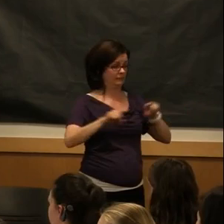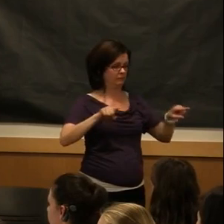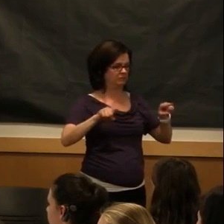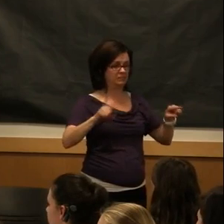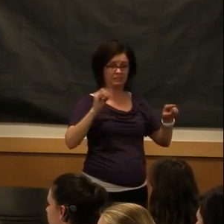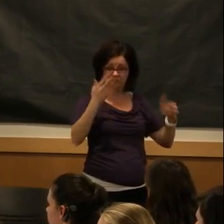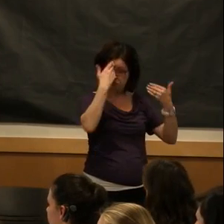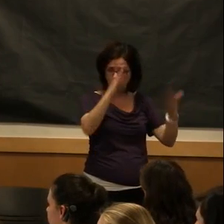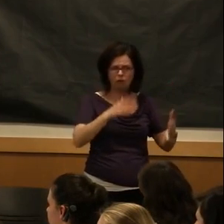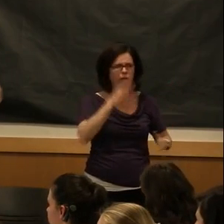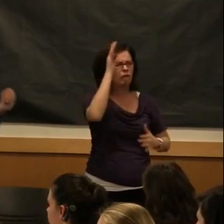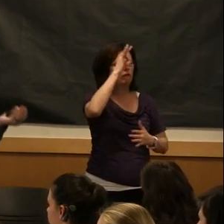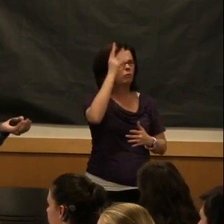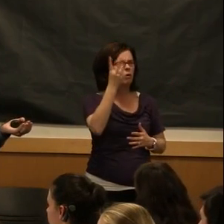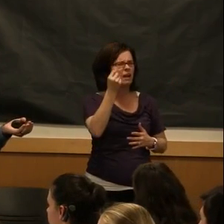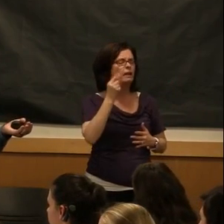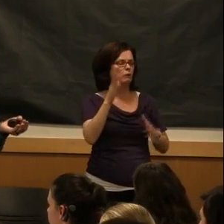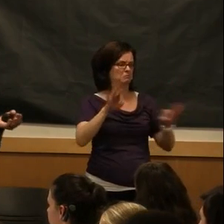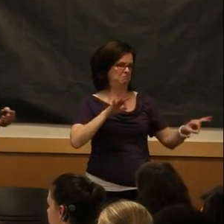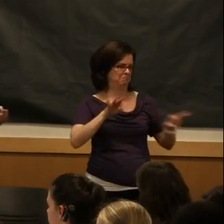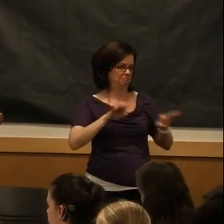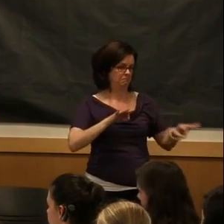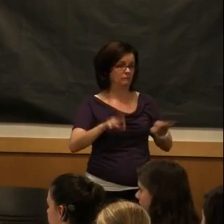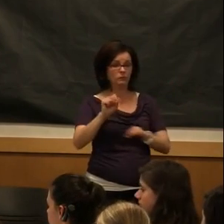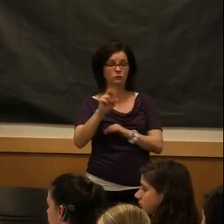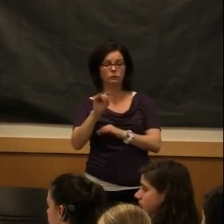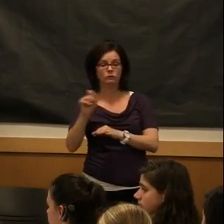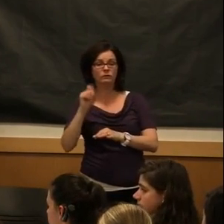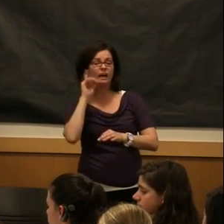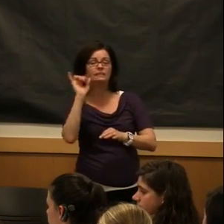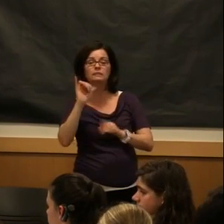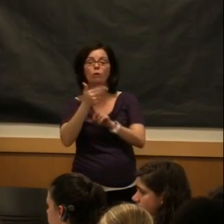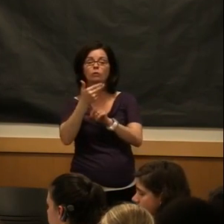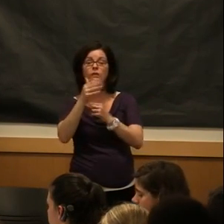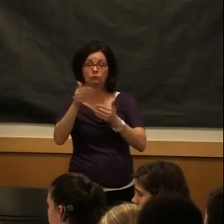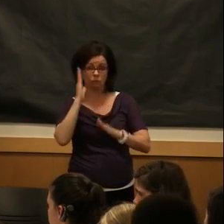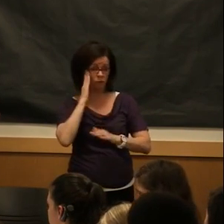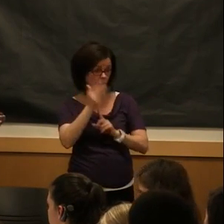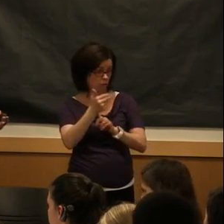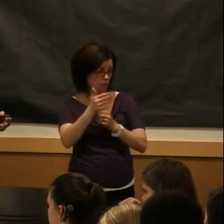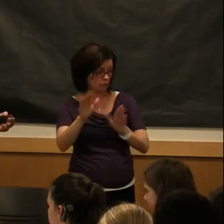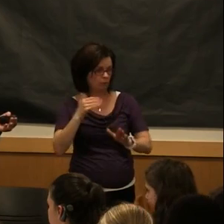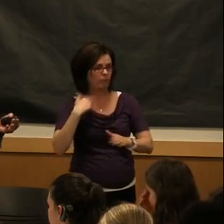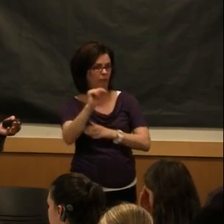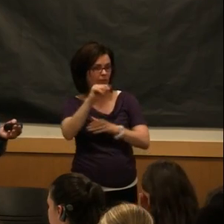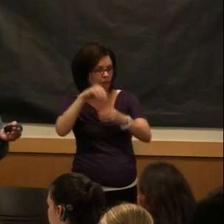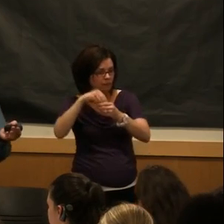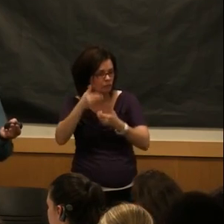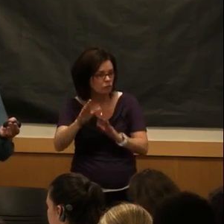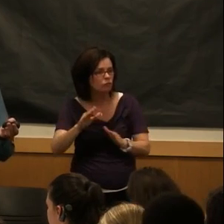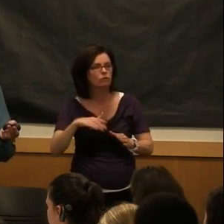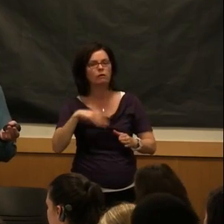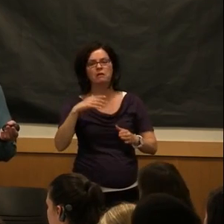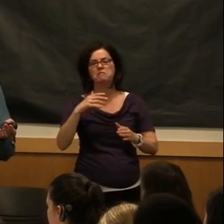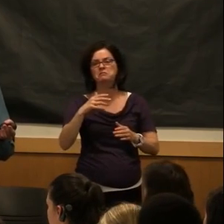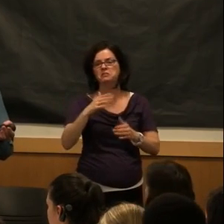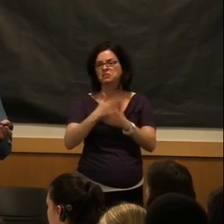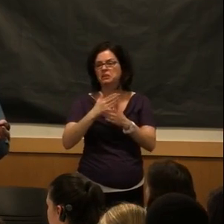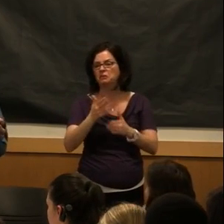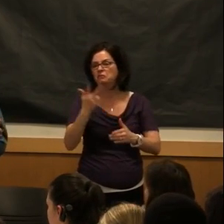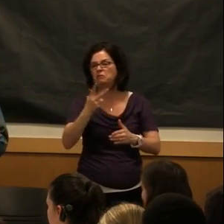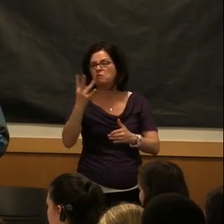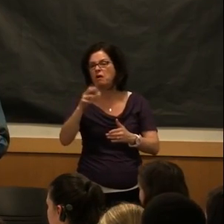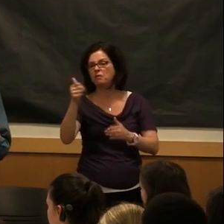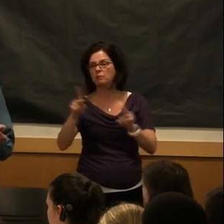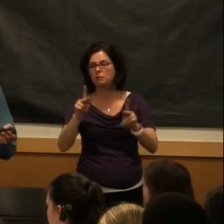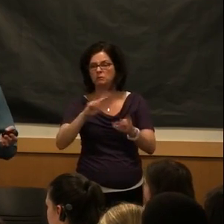don't, I'll tell you. Suite-style living means it's just like a hotel room where the bathroom is in your room. You usually share with three to four